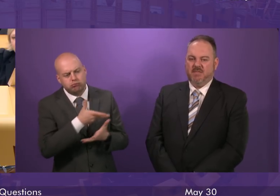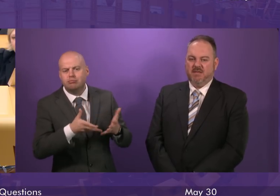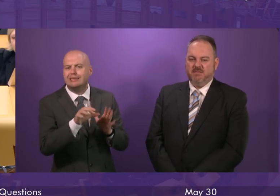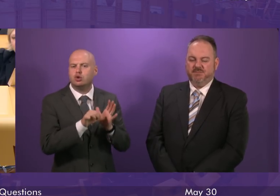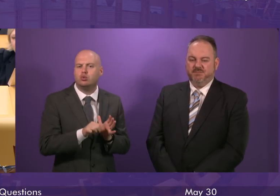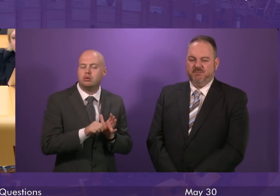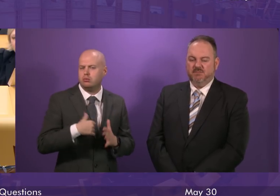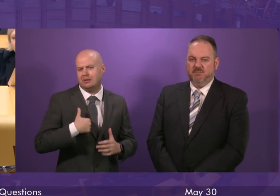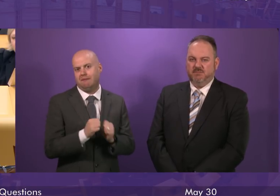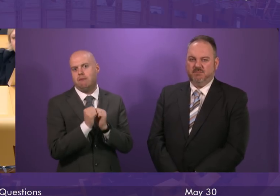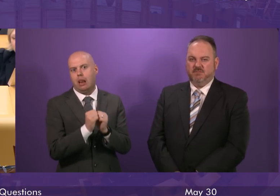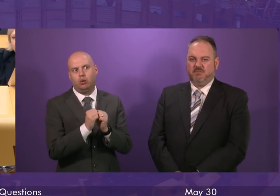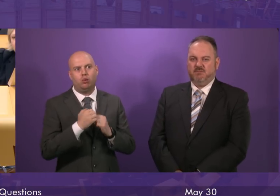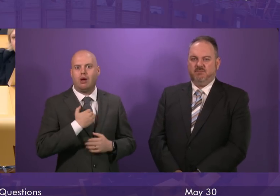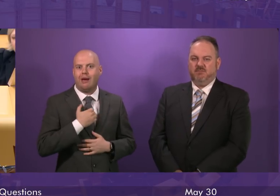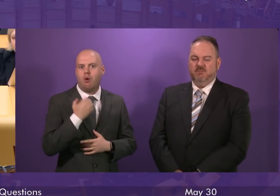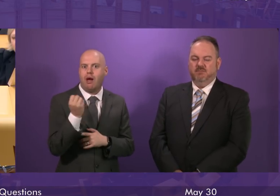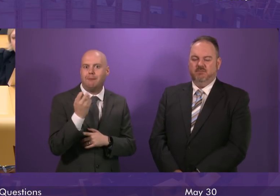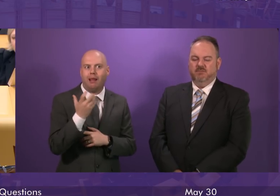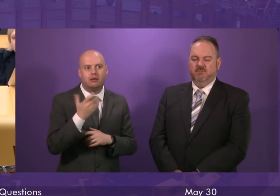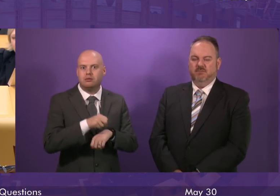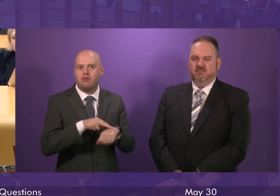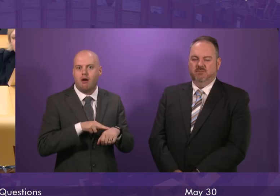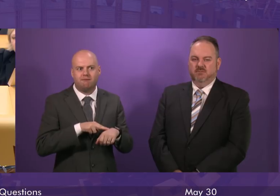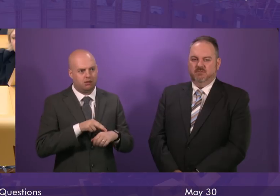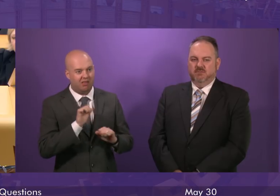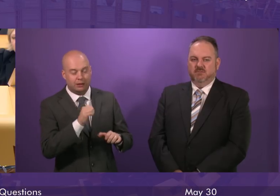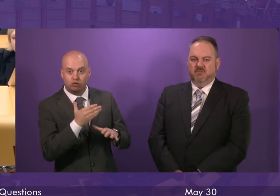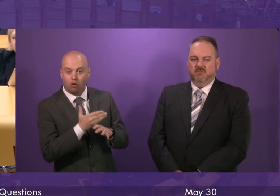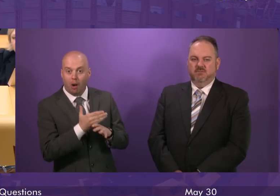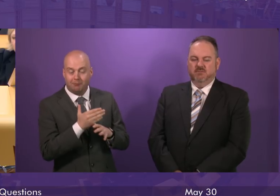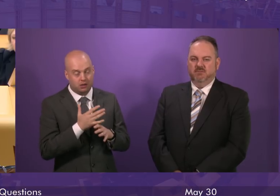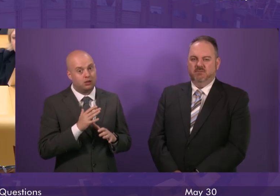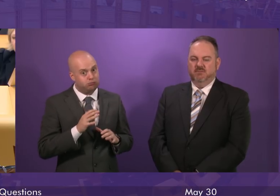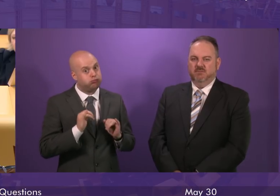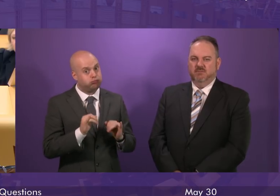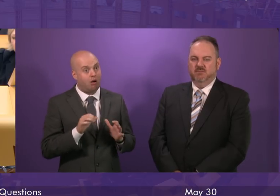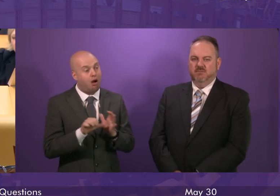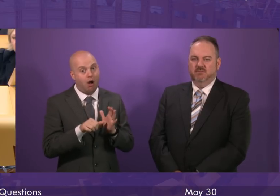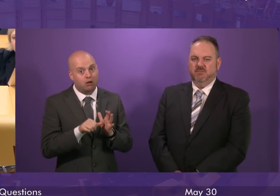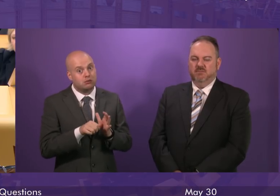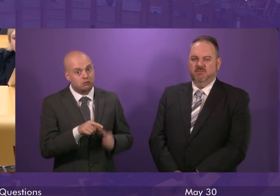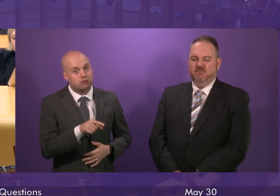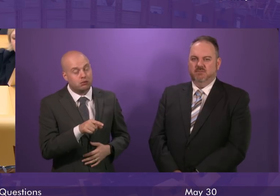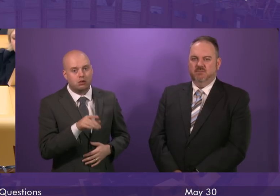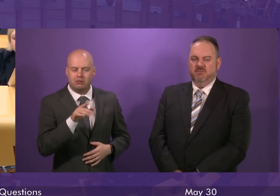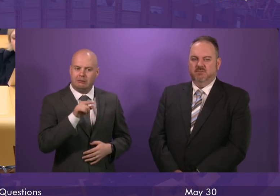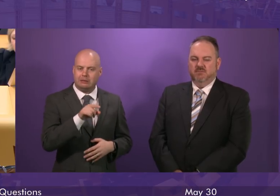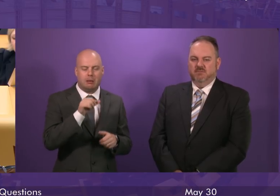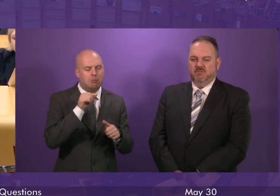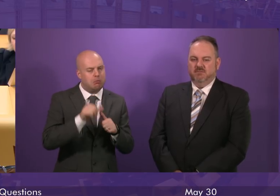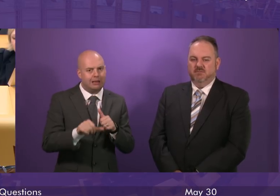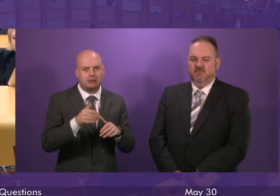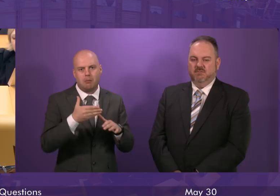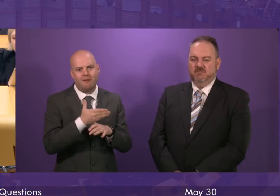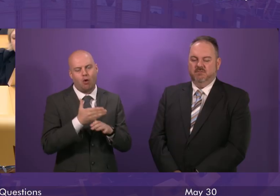the job that our ambulance service staff do and what are exceptionally challenging circumstances our ambulance service continues to be one of the best performing services